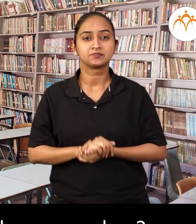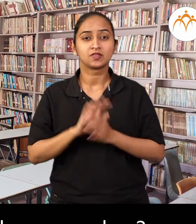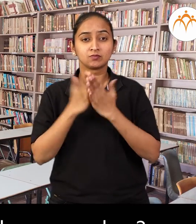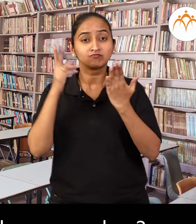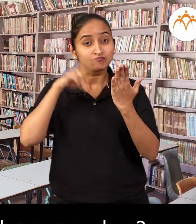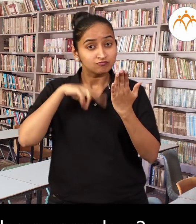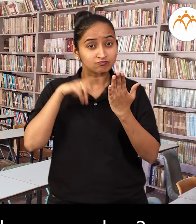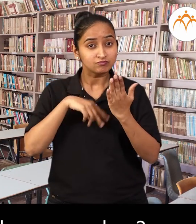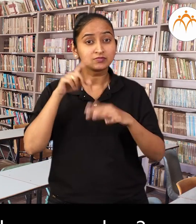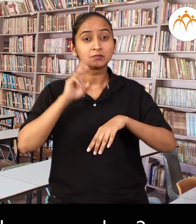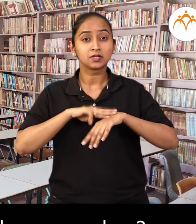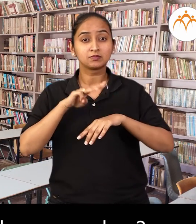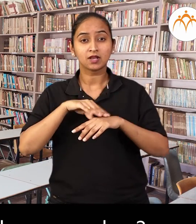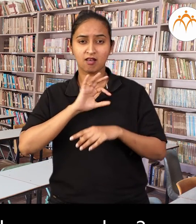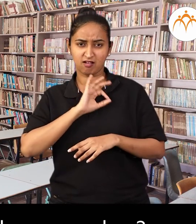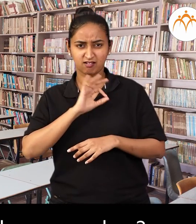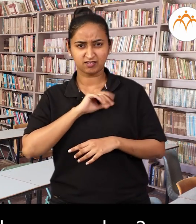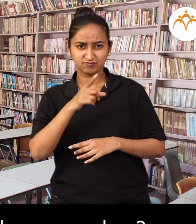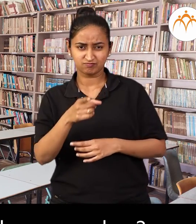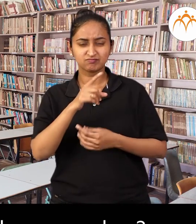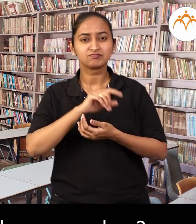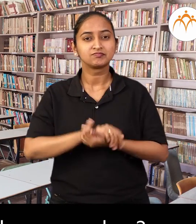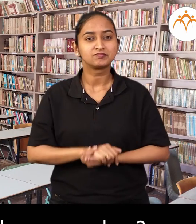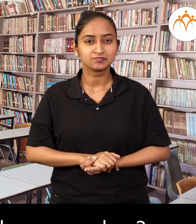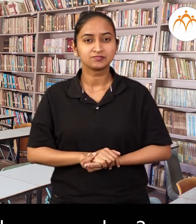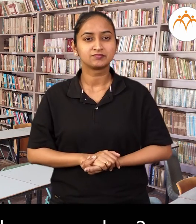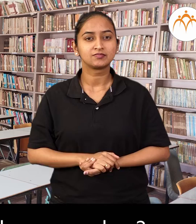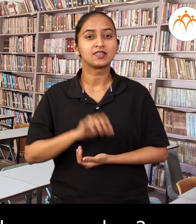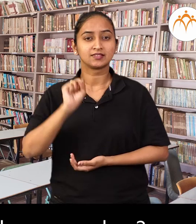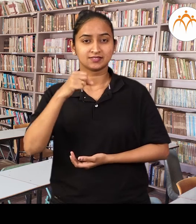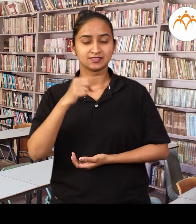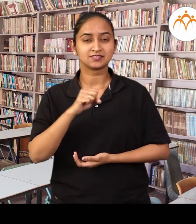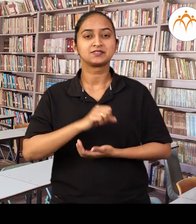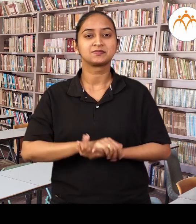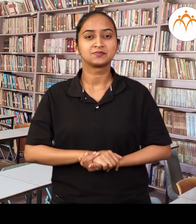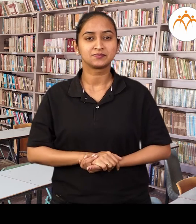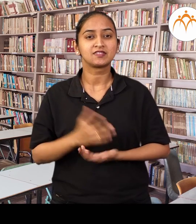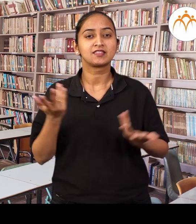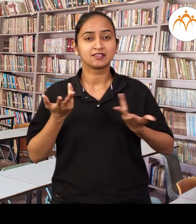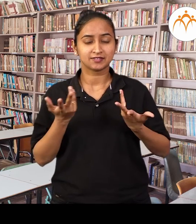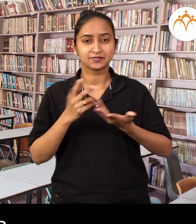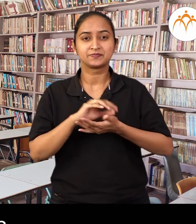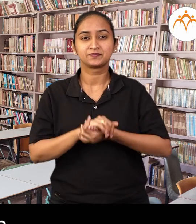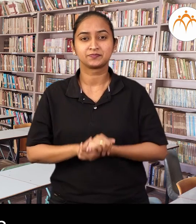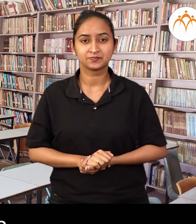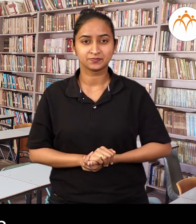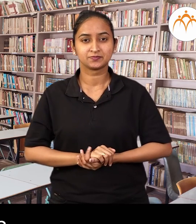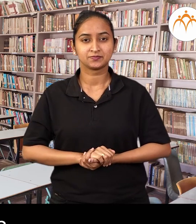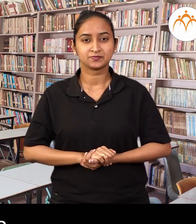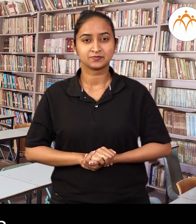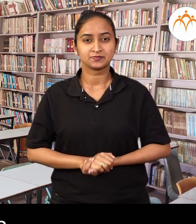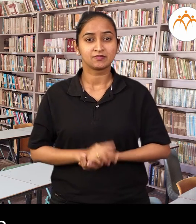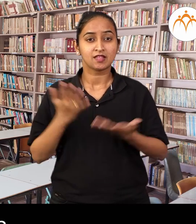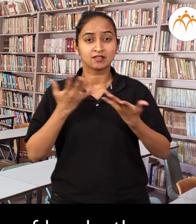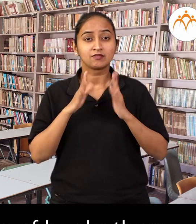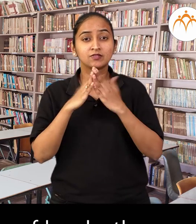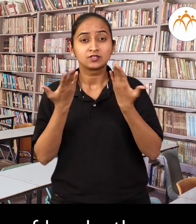you like to be a member? Yes. Why? Because